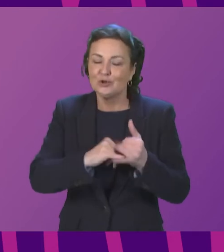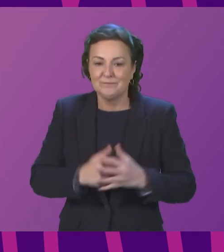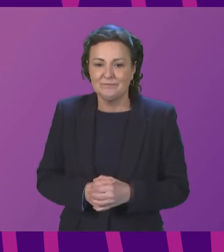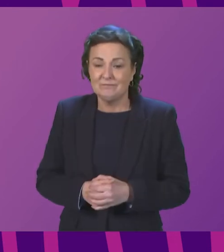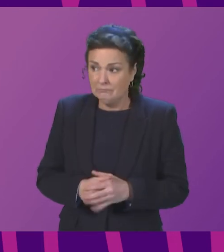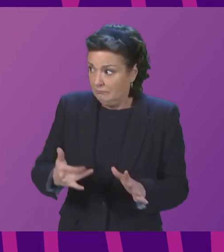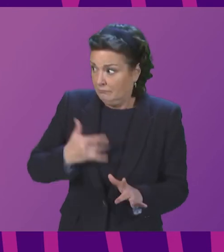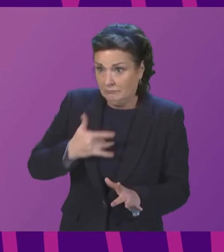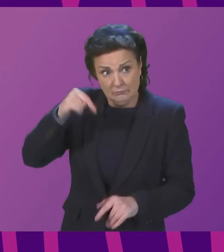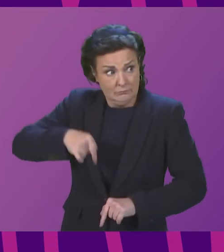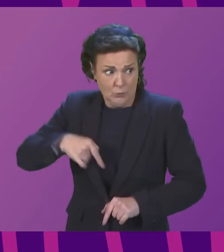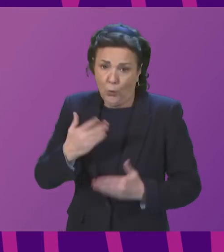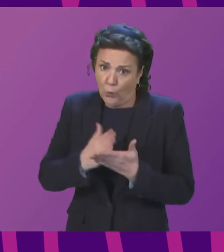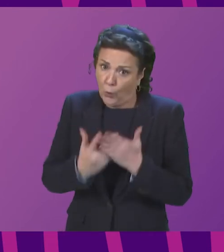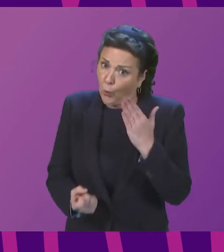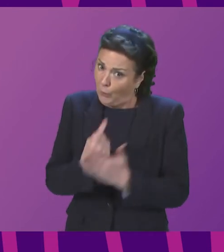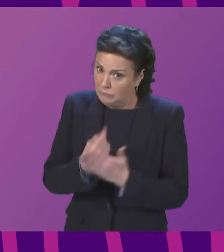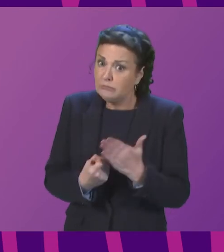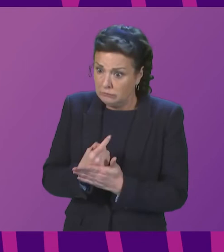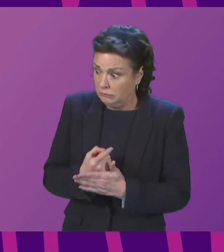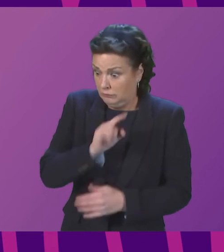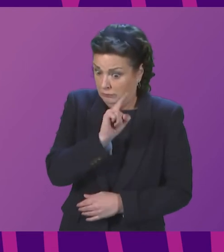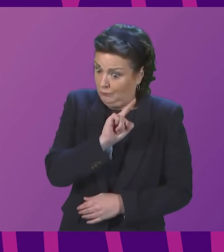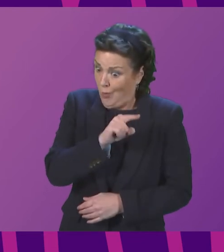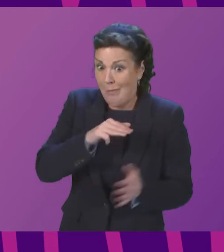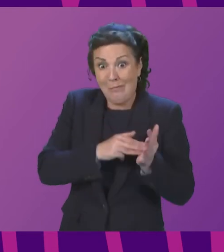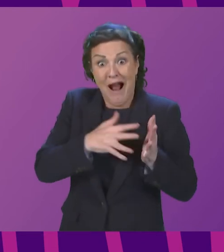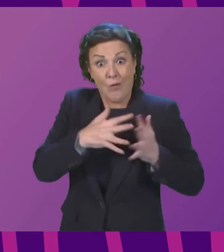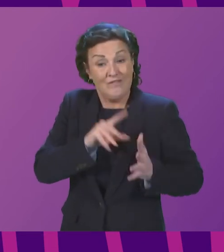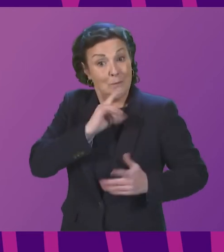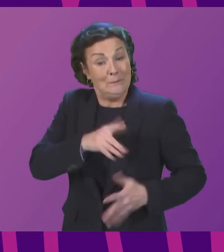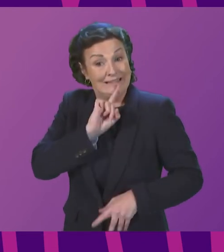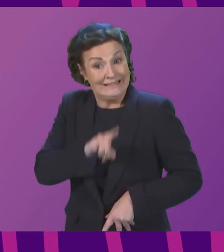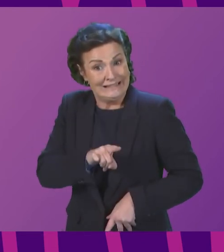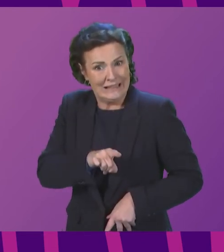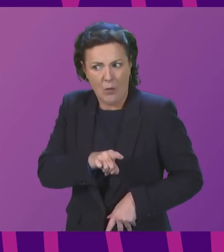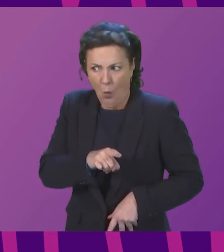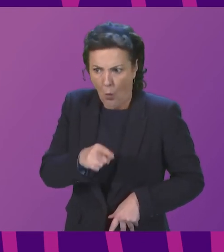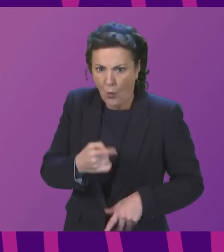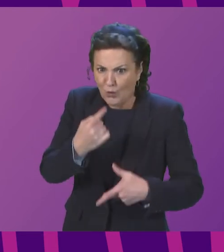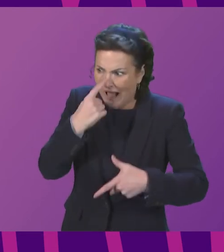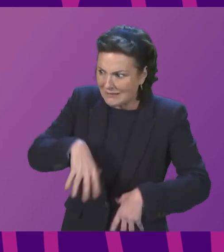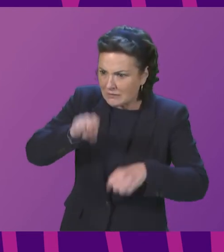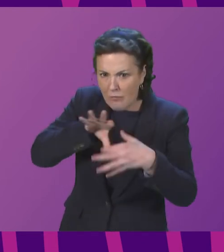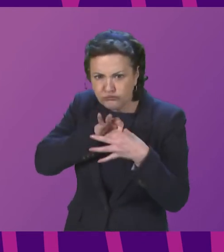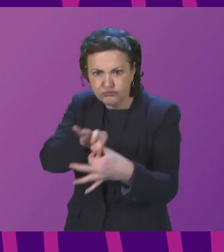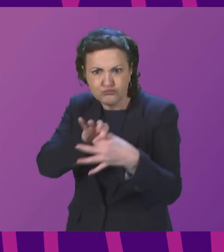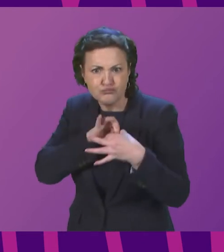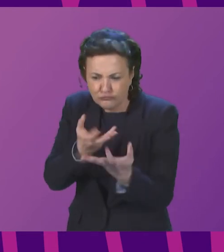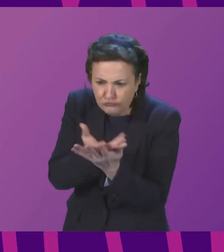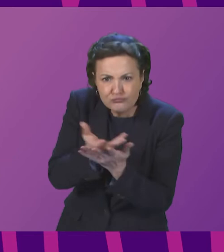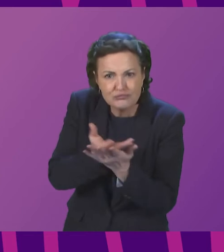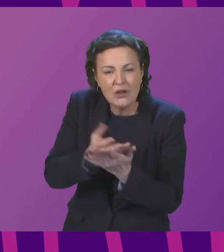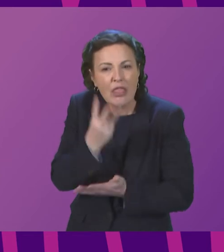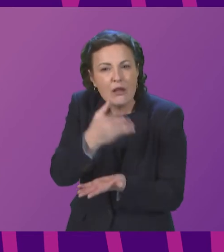there is a real opportunity here, as Martin Whitfield indicated in his presentation, to engage with the third sector and to find